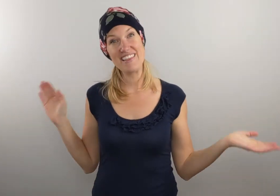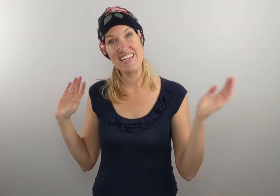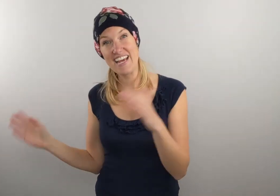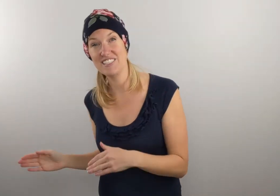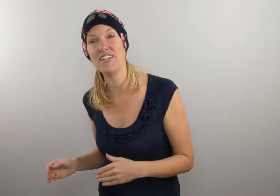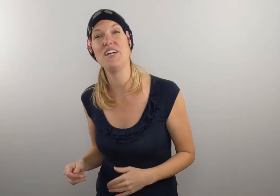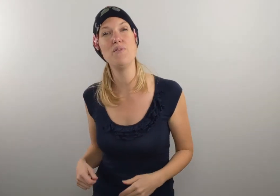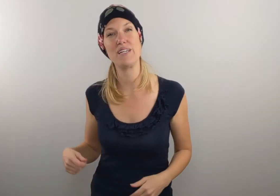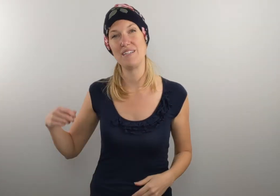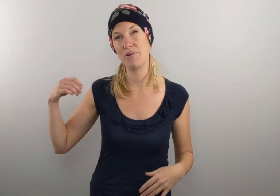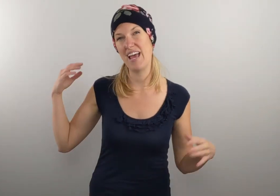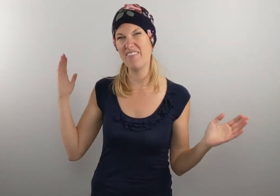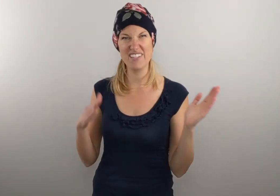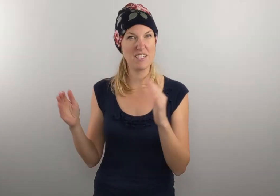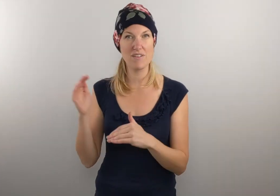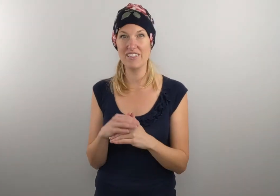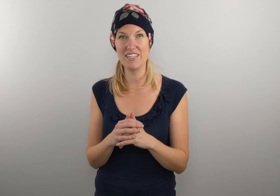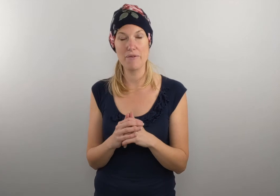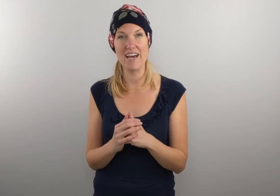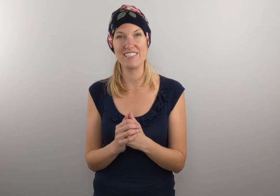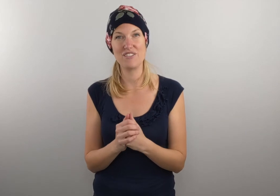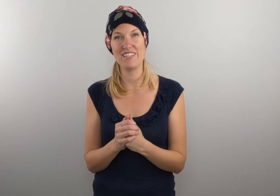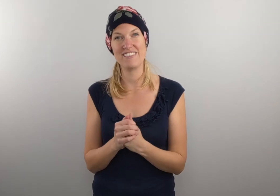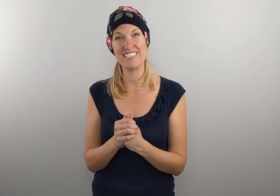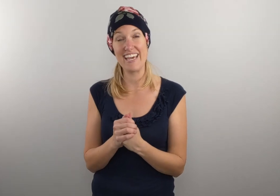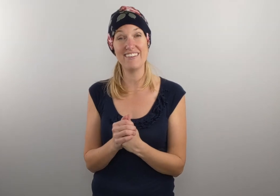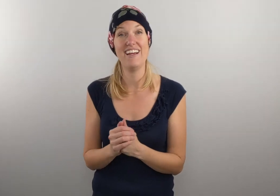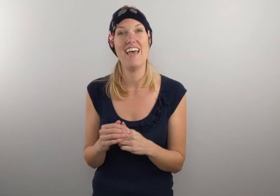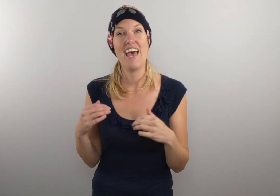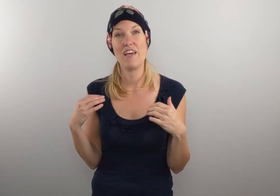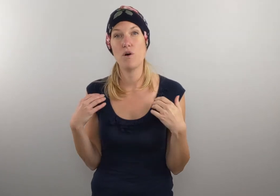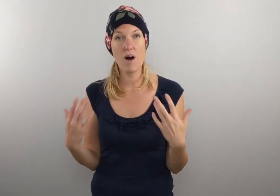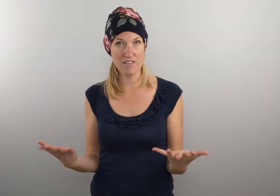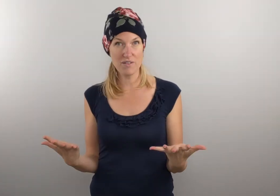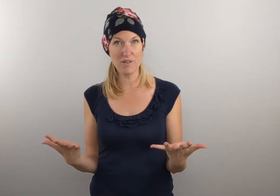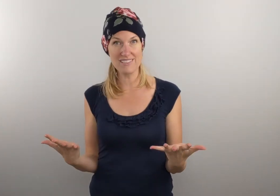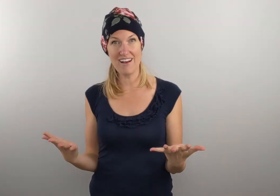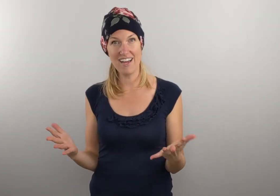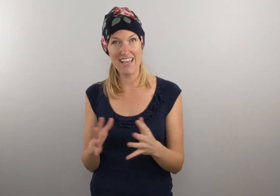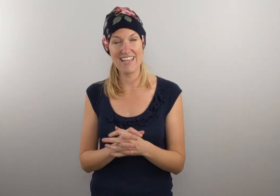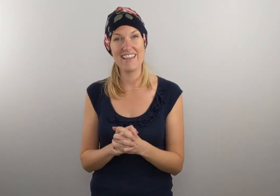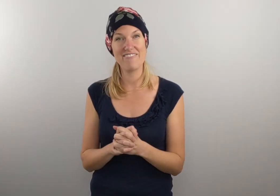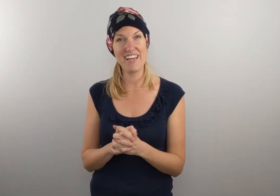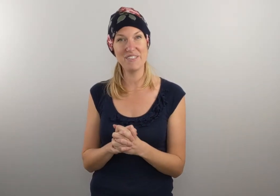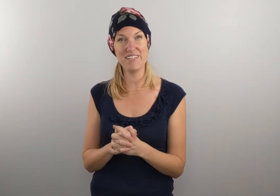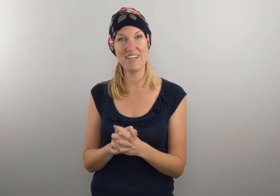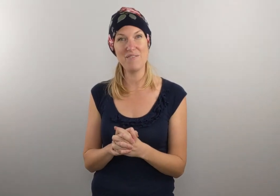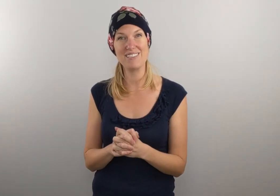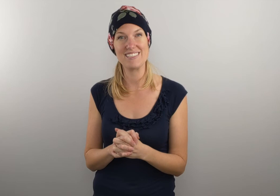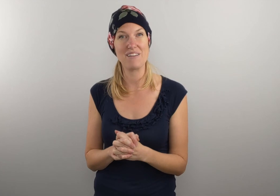In the next video, we're going to put everything we've learned in the past two videos together, and we'll walk through the whole song. And then in that final video, we'll sign with